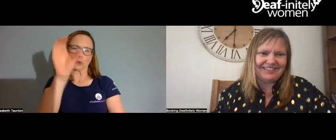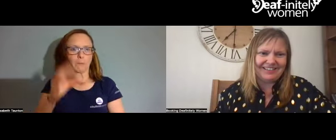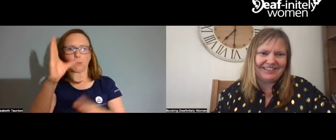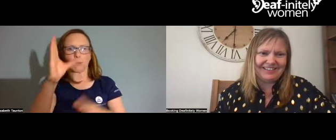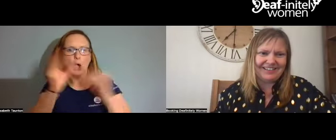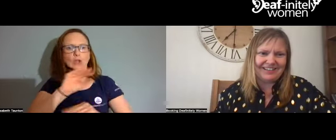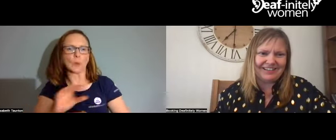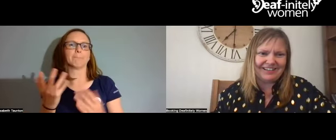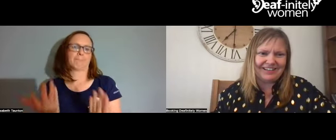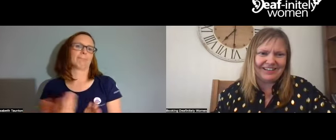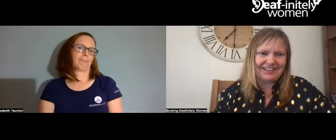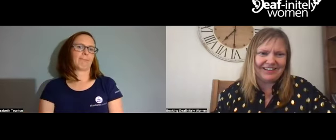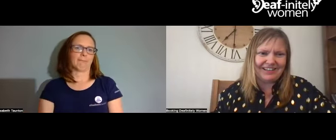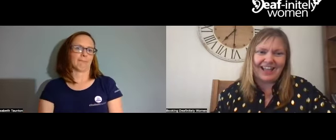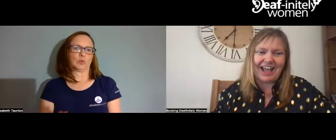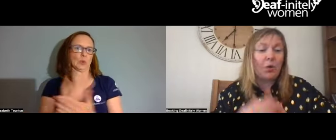So change it to Zoom and workshop.